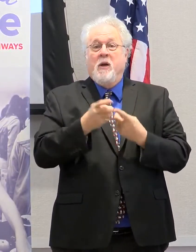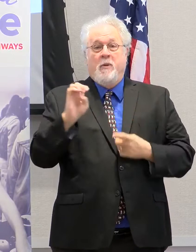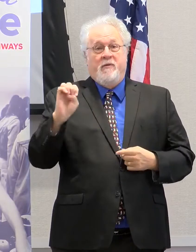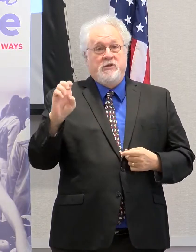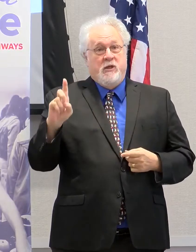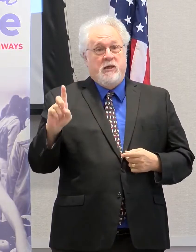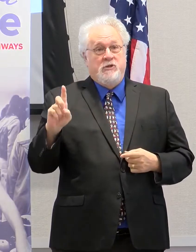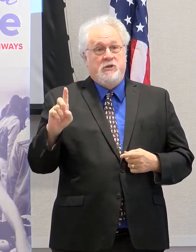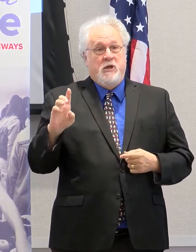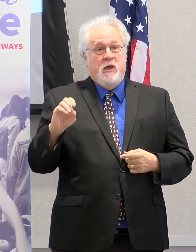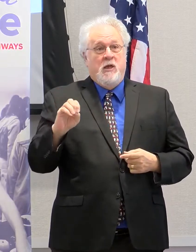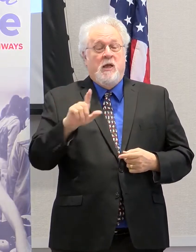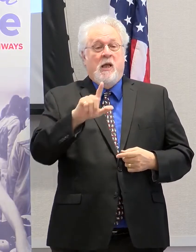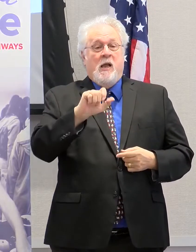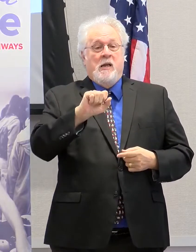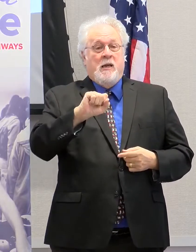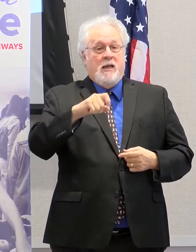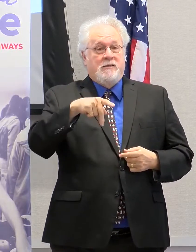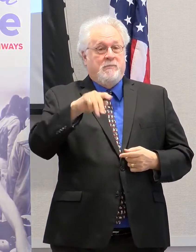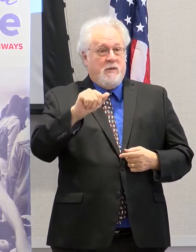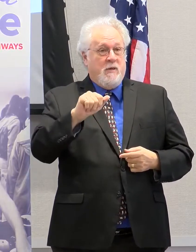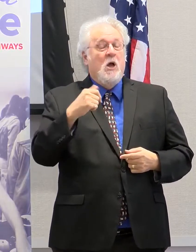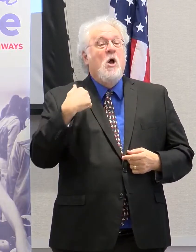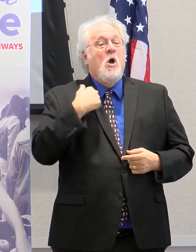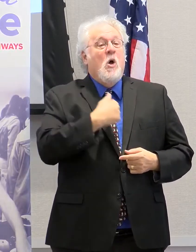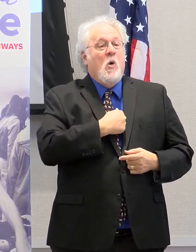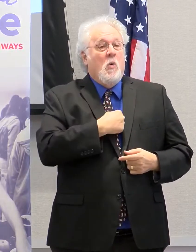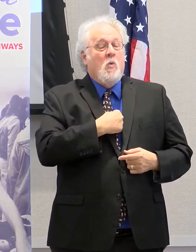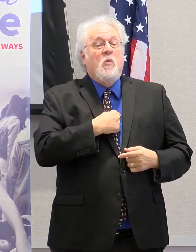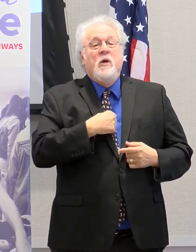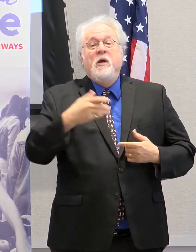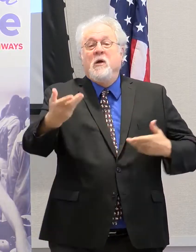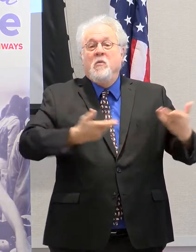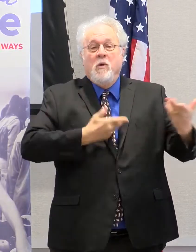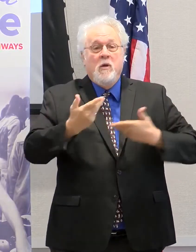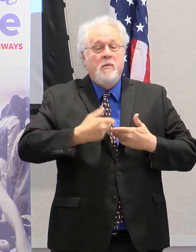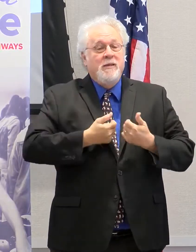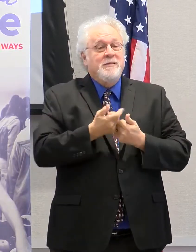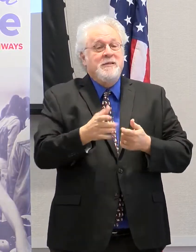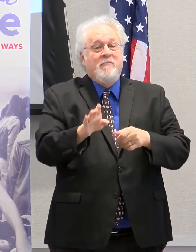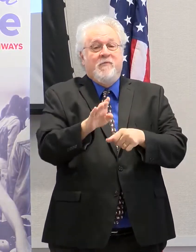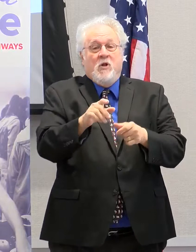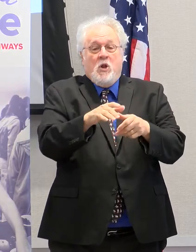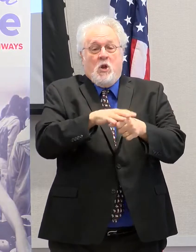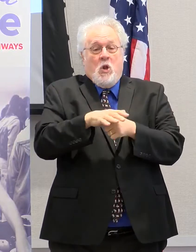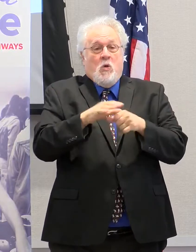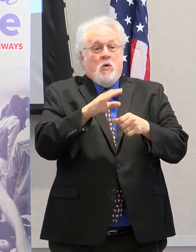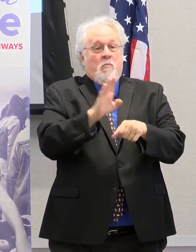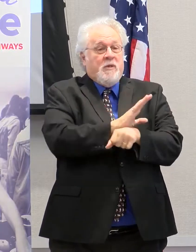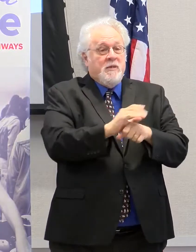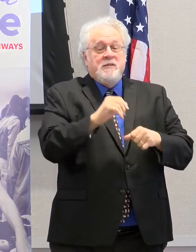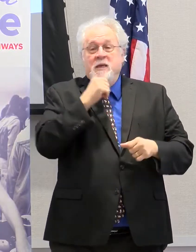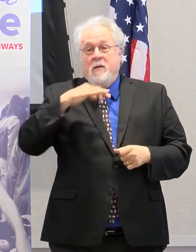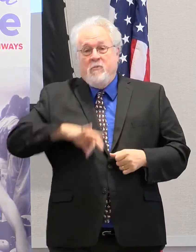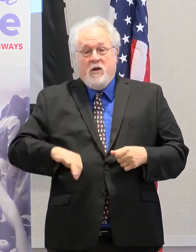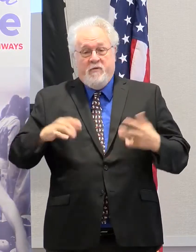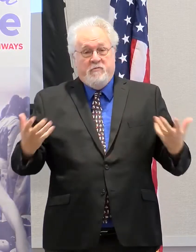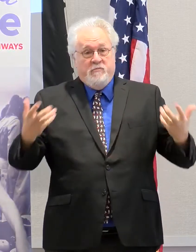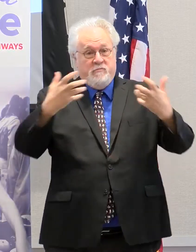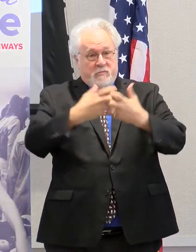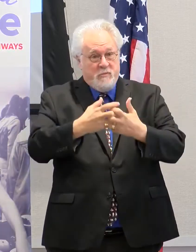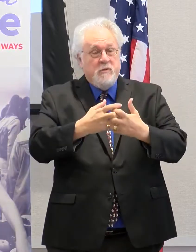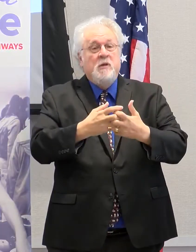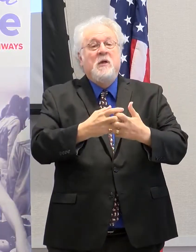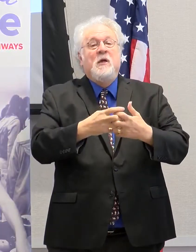Education and LASFA. We're also welcoming several local business and nonprofits to co-brand their